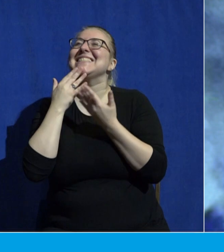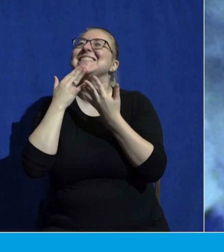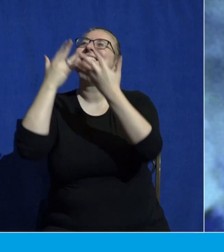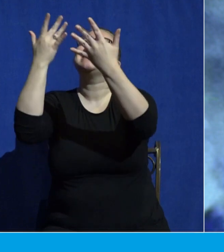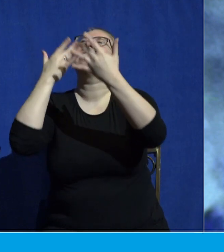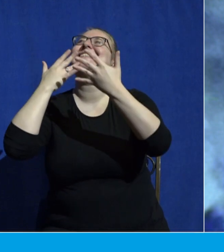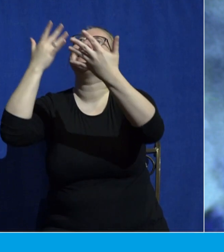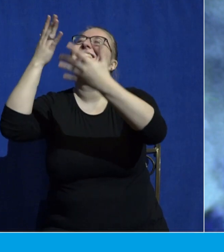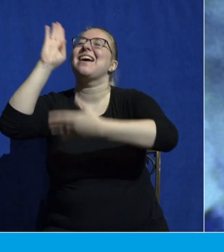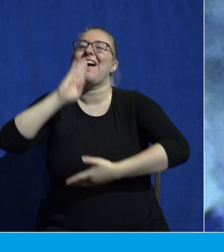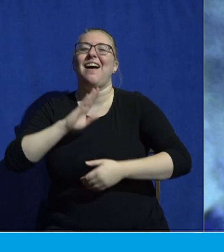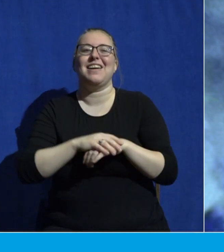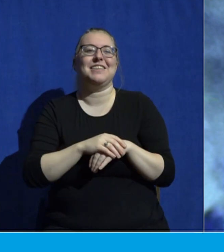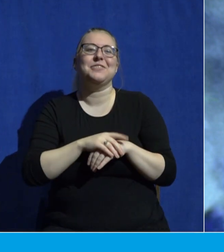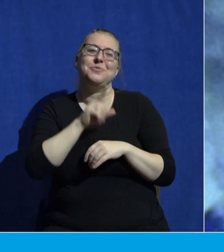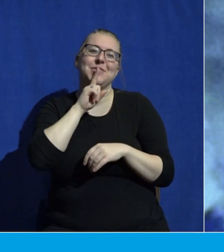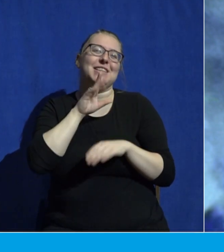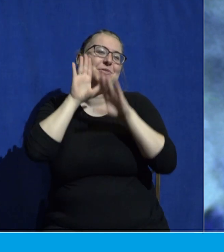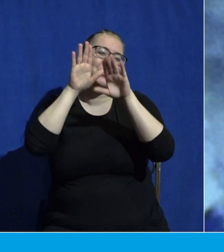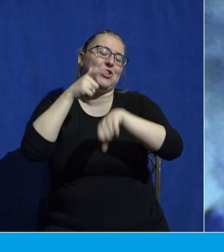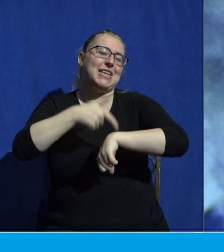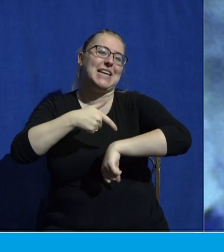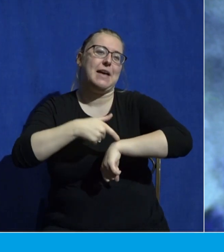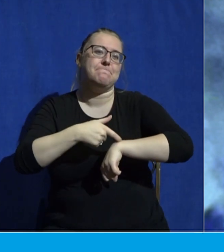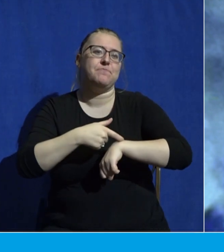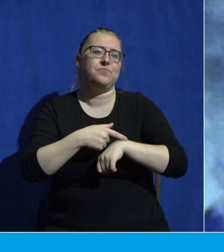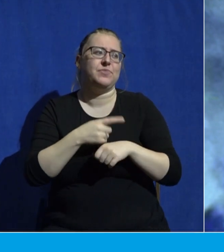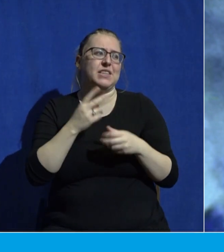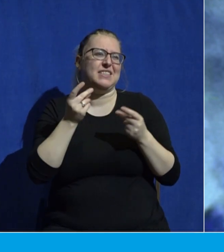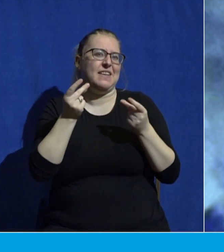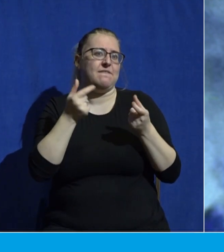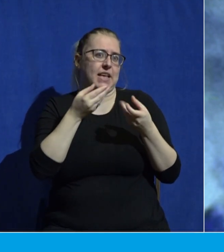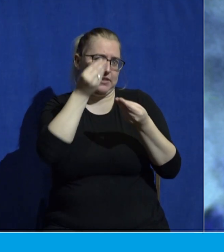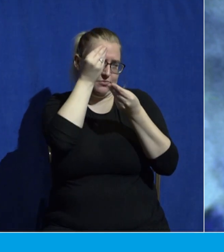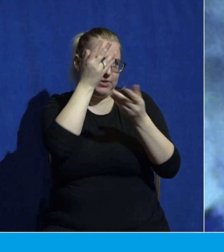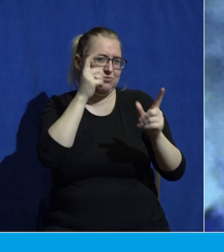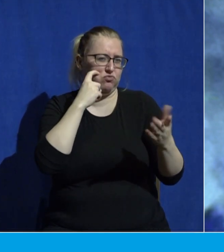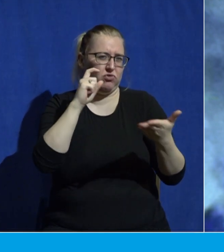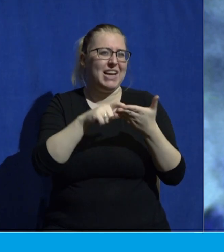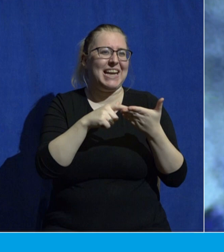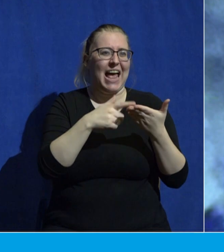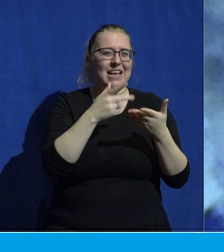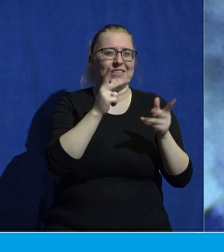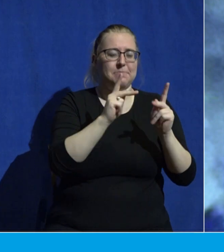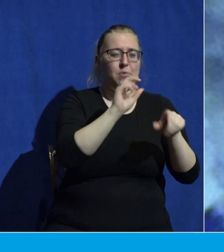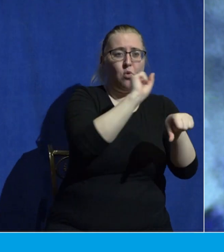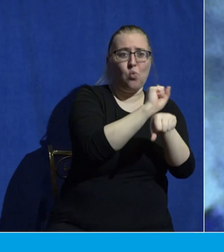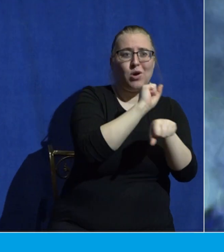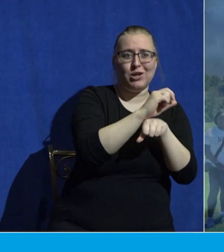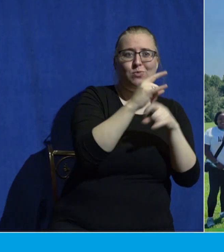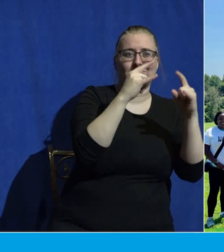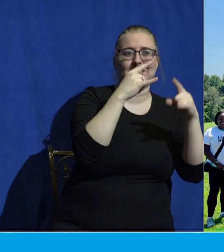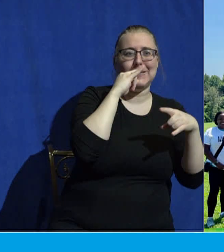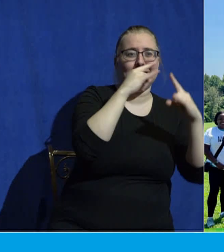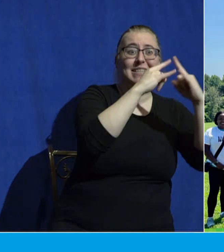a great time. Just a quick shout out to our kids ministry leaders and volunteers. You did an awesome job this week.